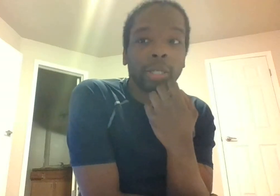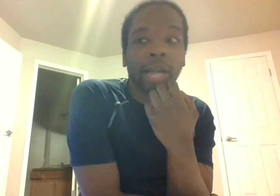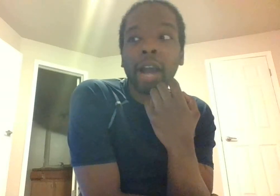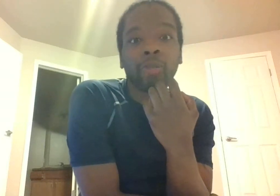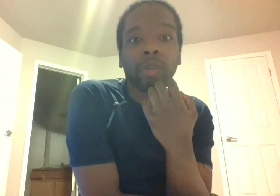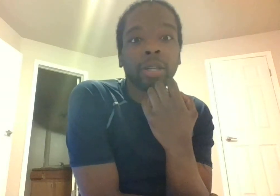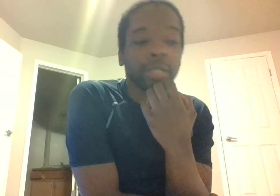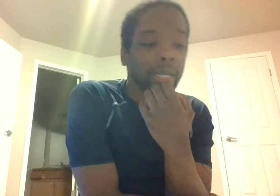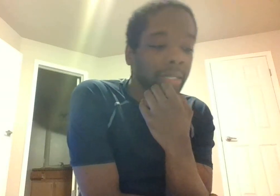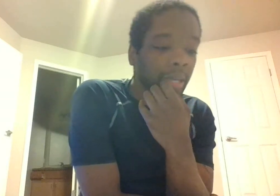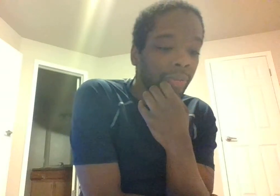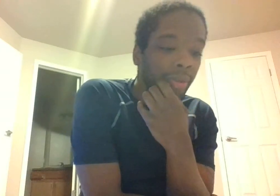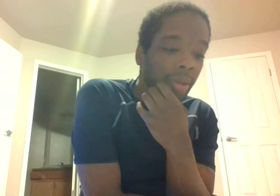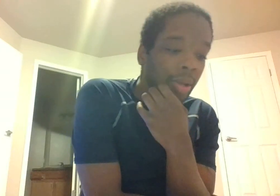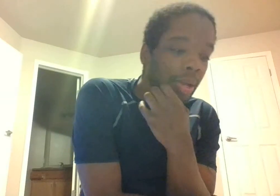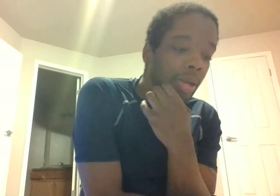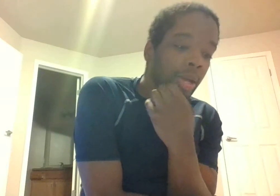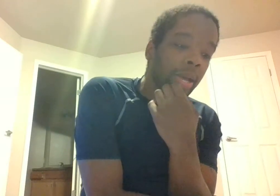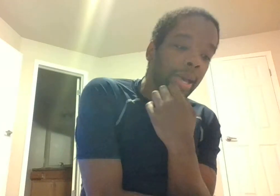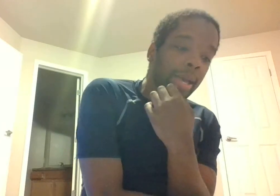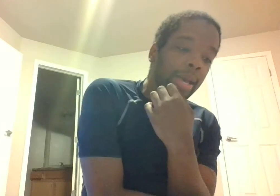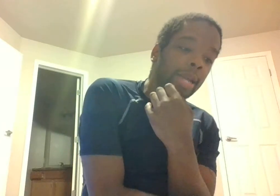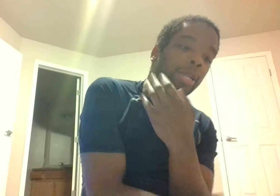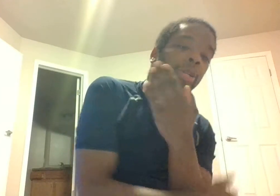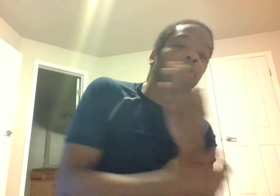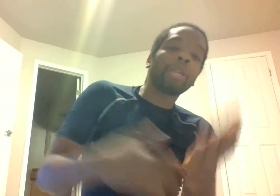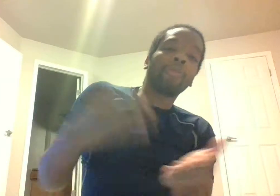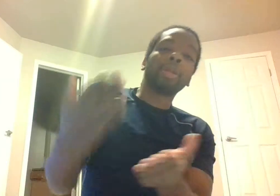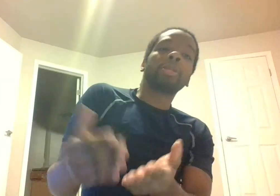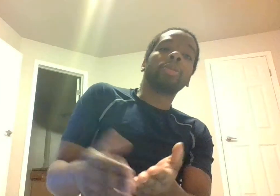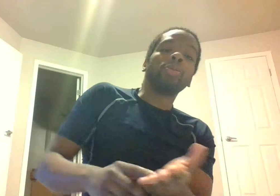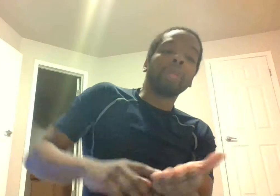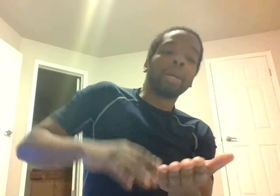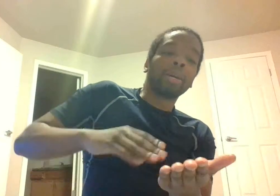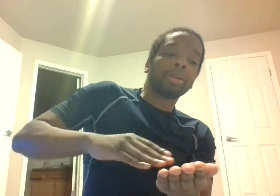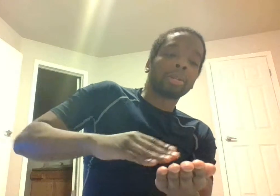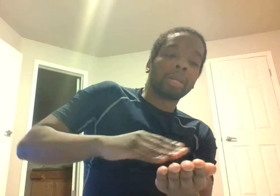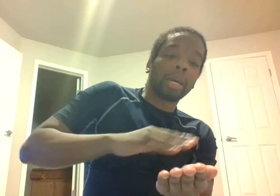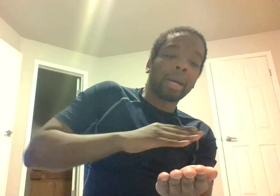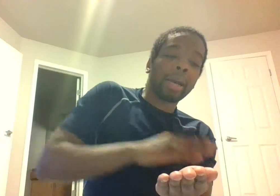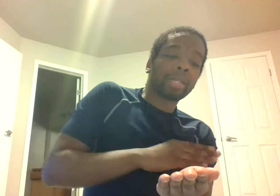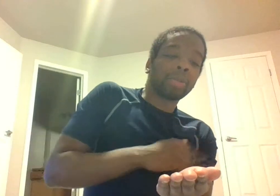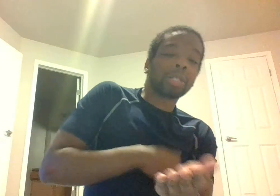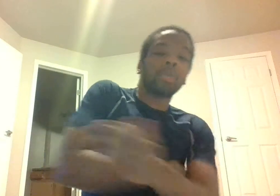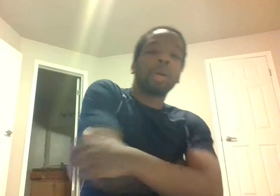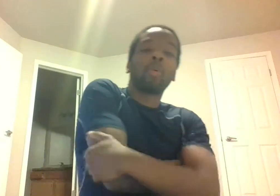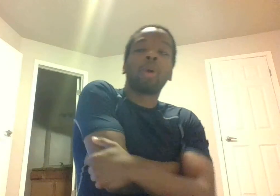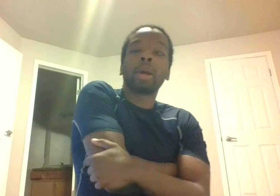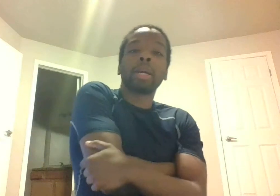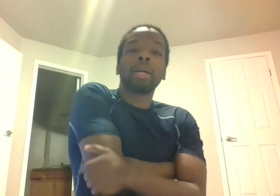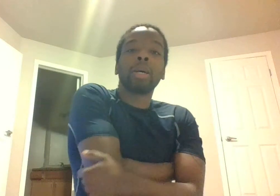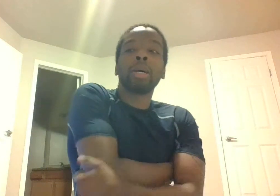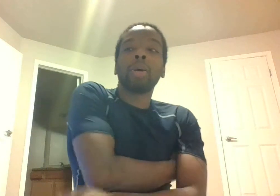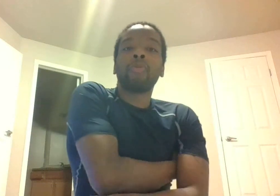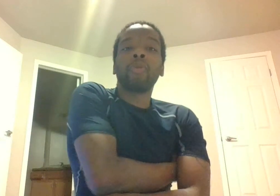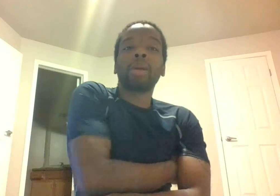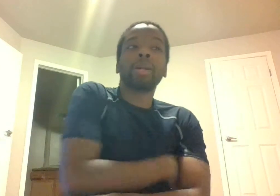tire frequency and stuff and usually for this school there is the excess where the water get freaking